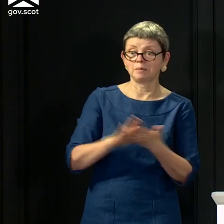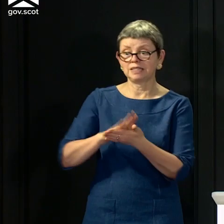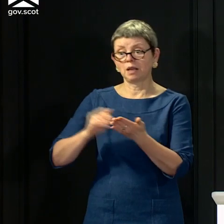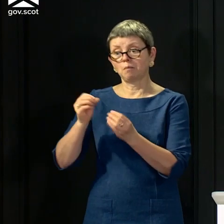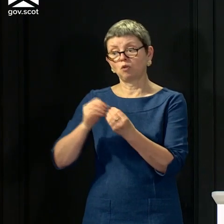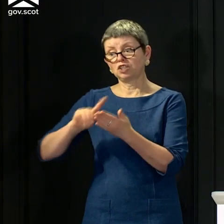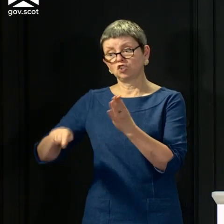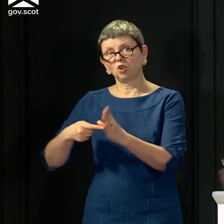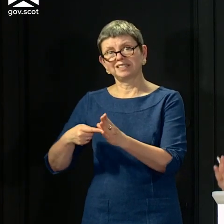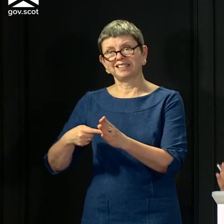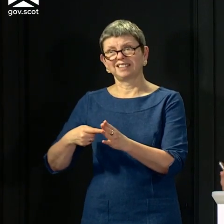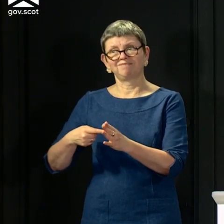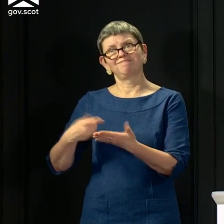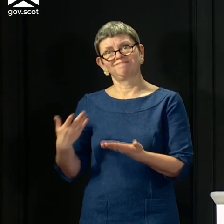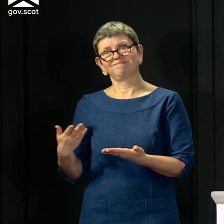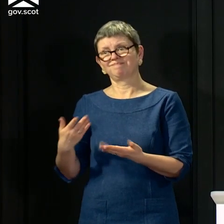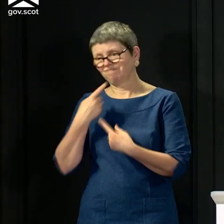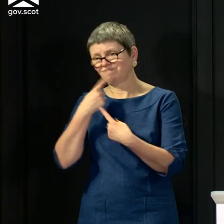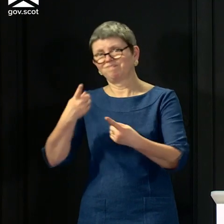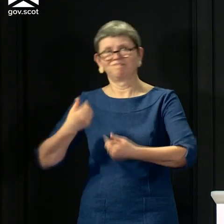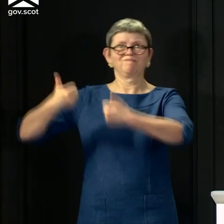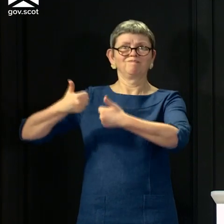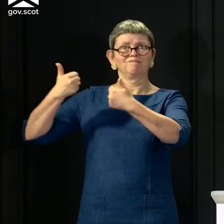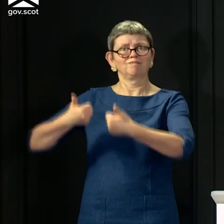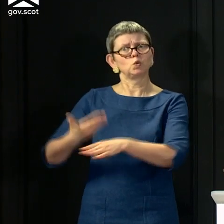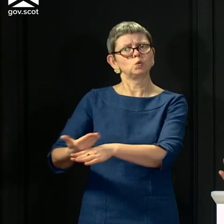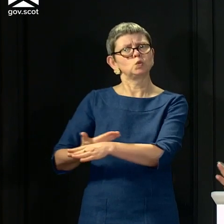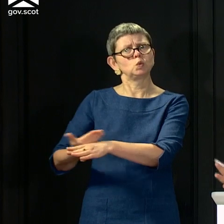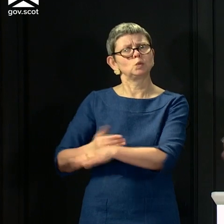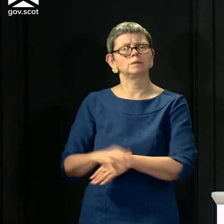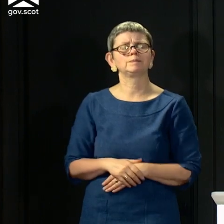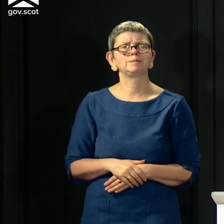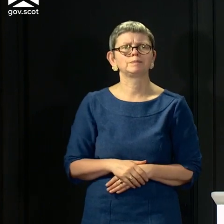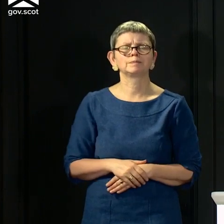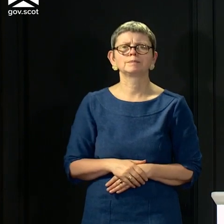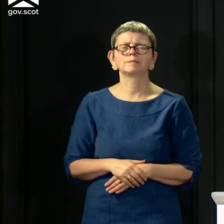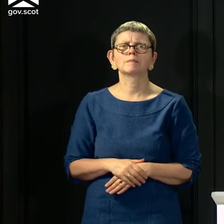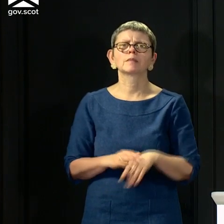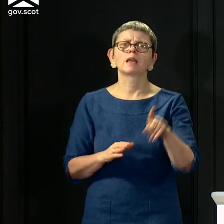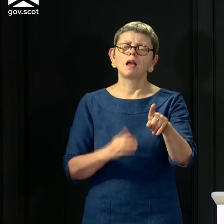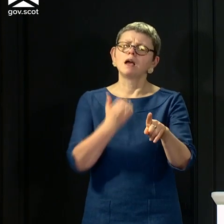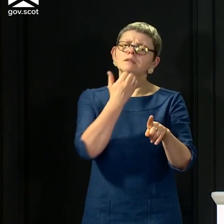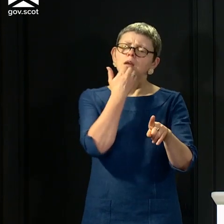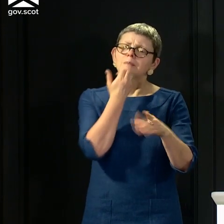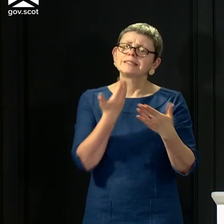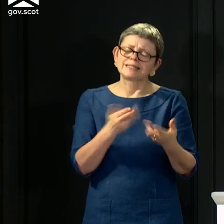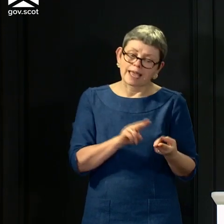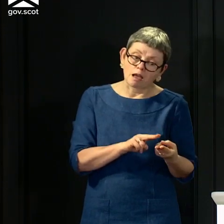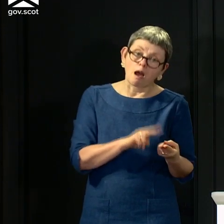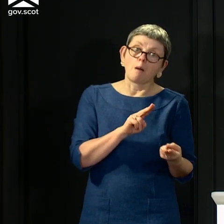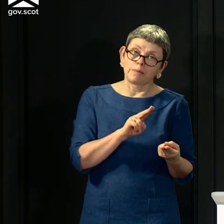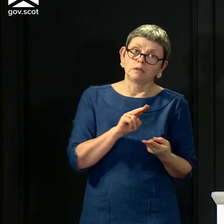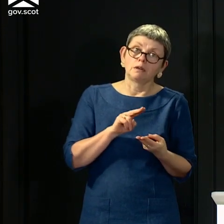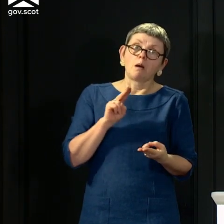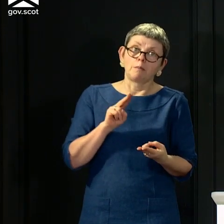I had to greg on that. What I would say is the figures today don't change the fact that we think the trends there are positive. I've always